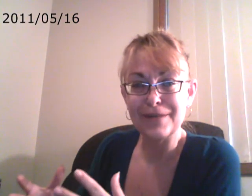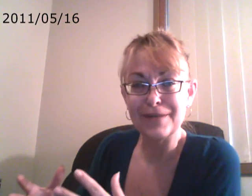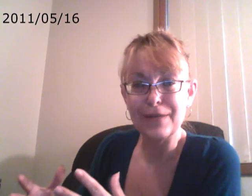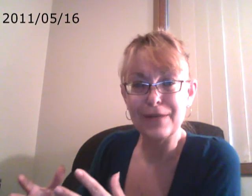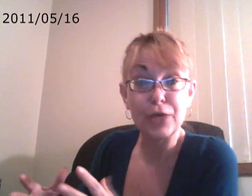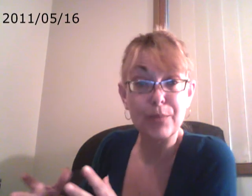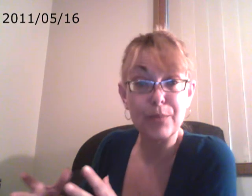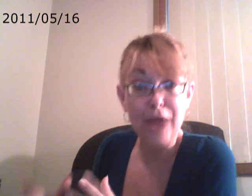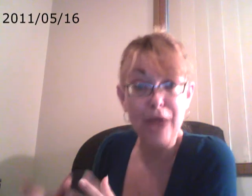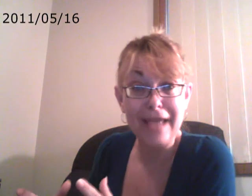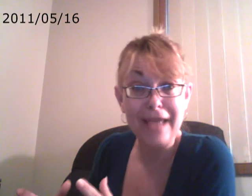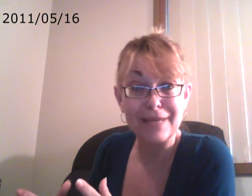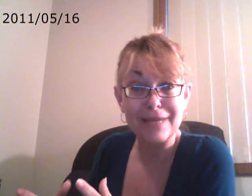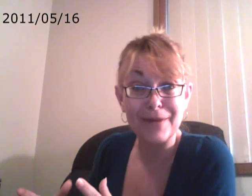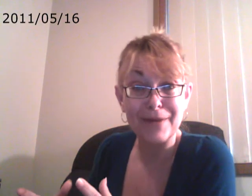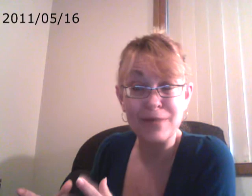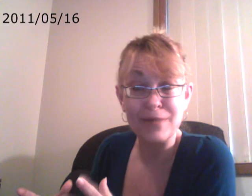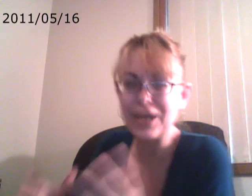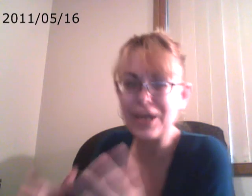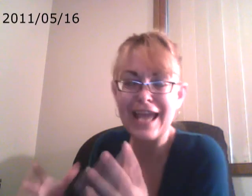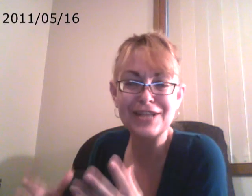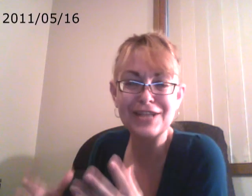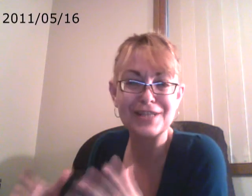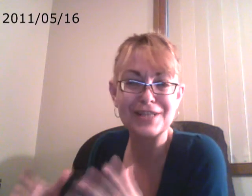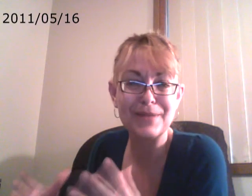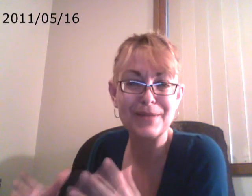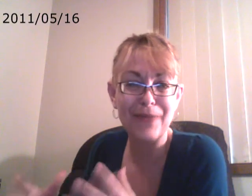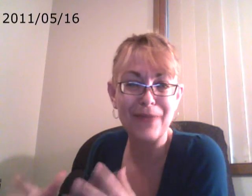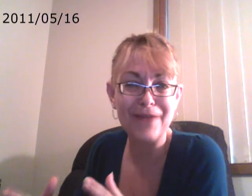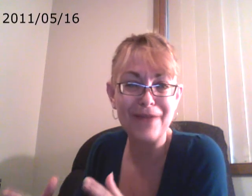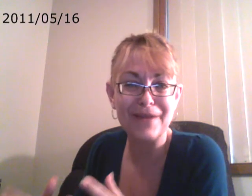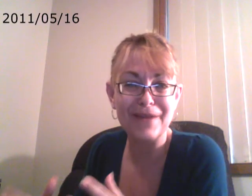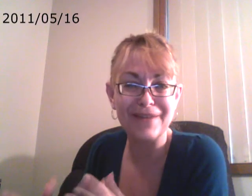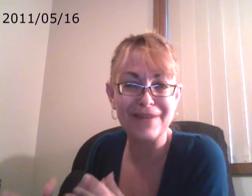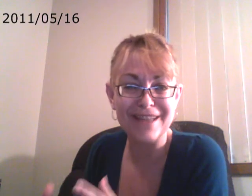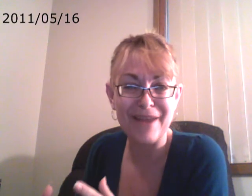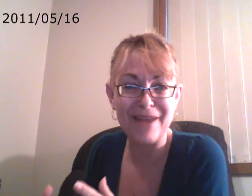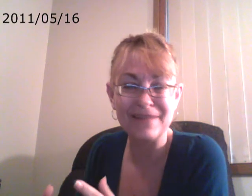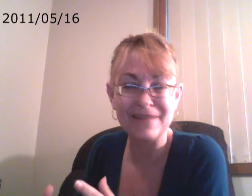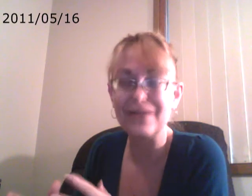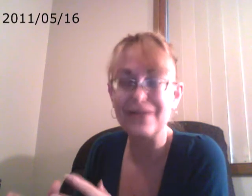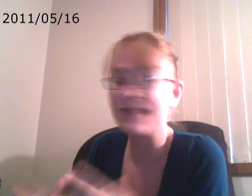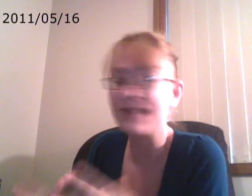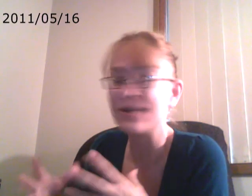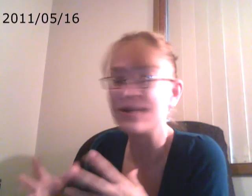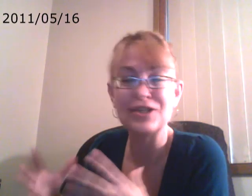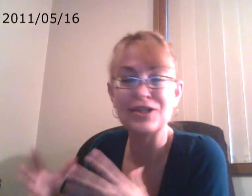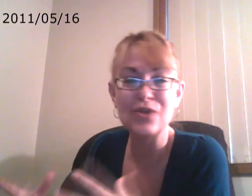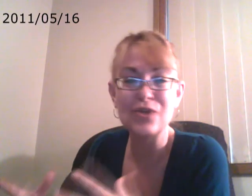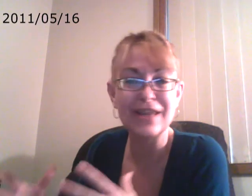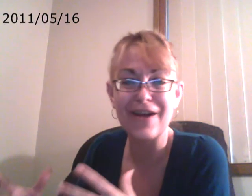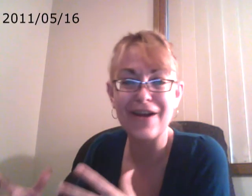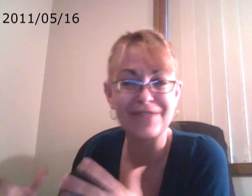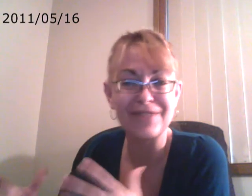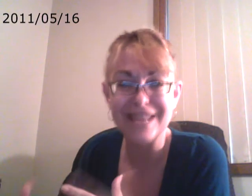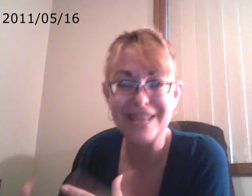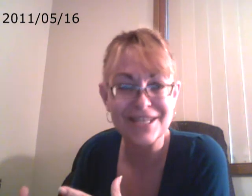me? Were you bragging about me? Were you anxious to be around me all the time? You know, like, were you enjoying the conversations?